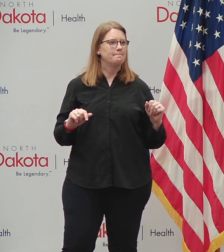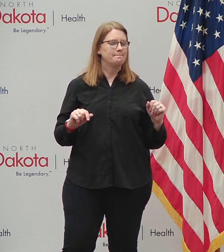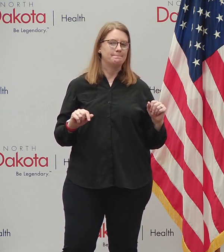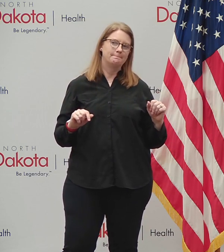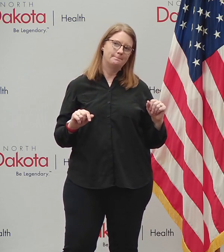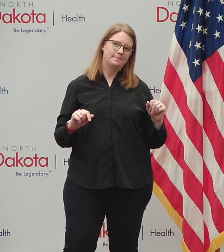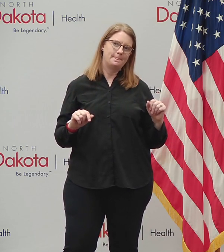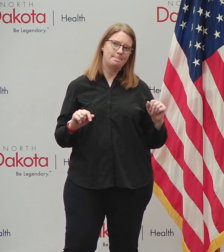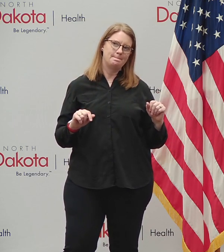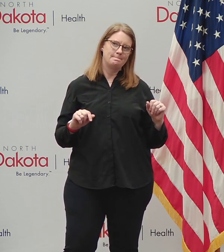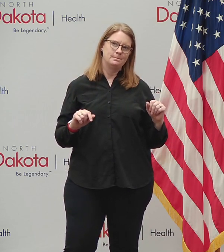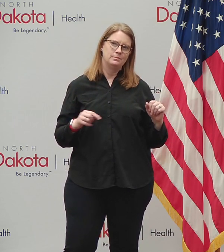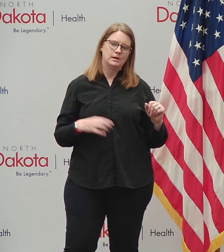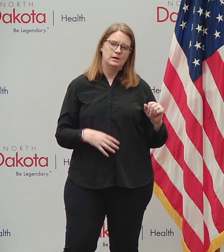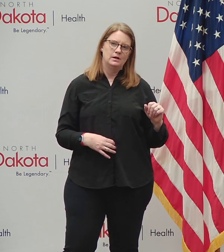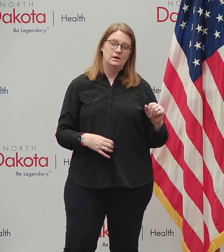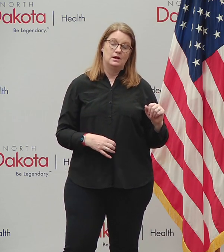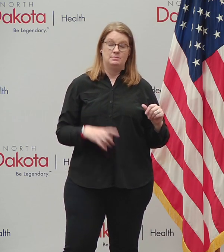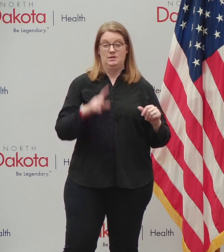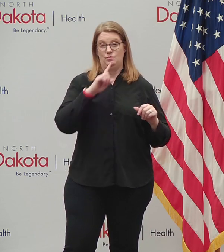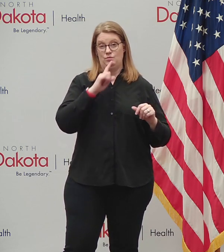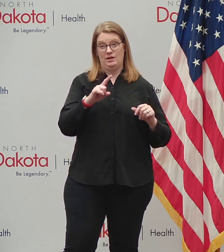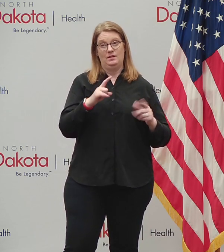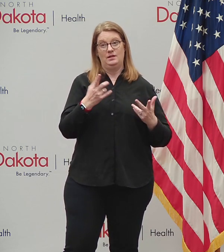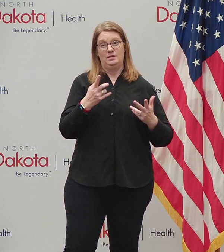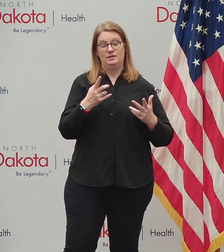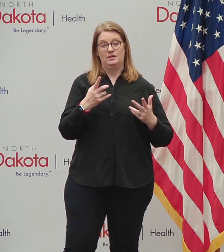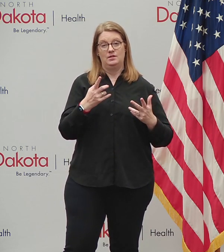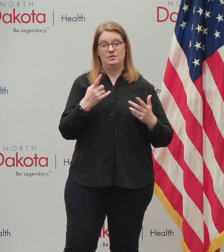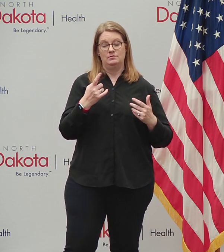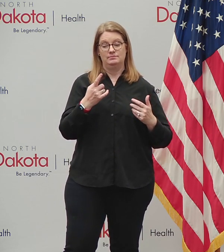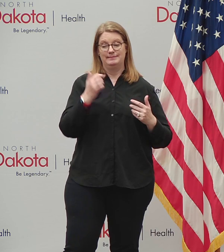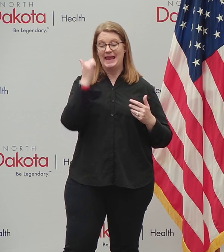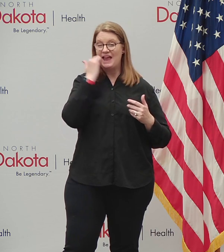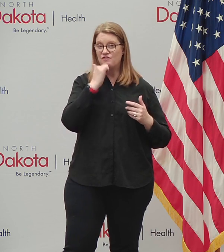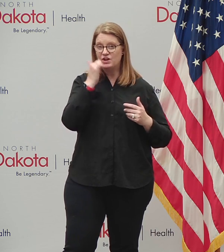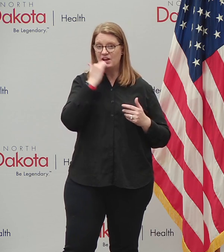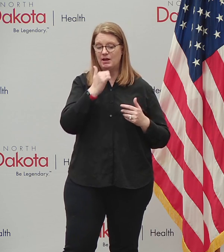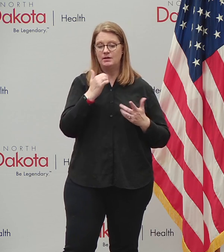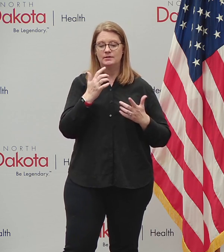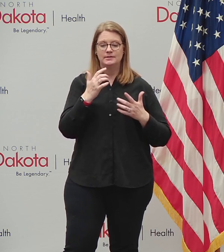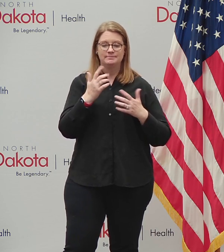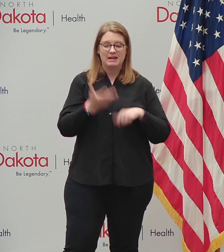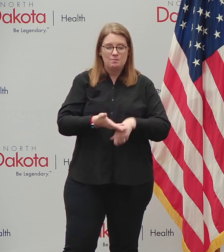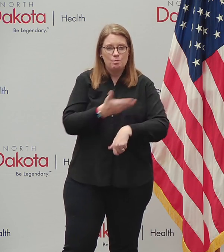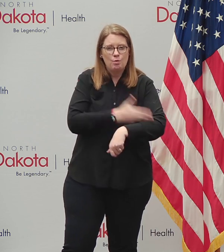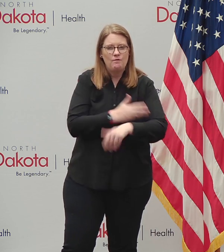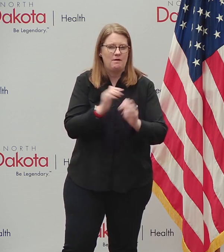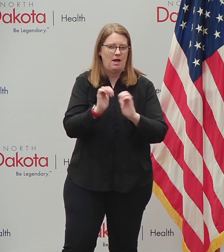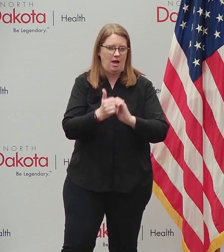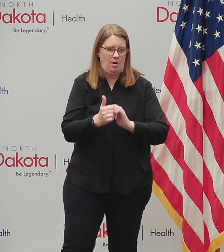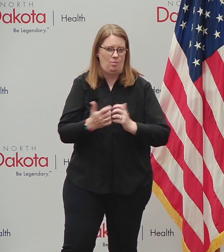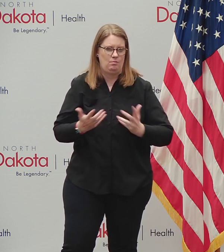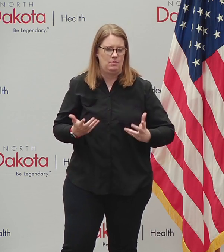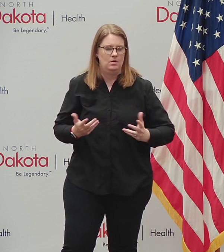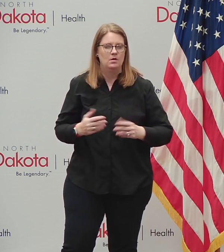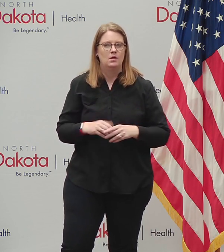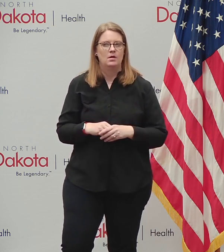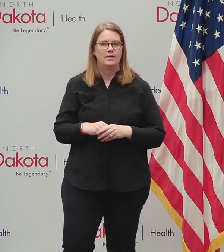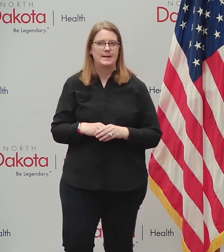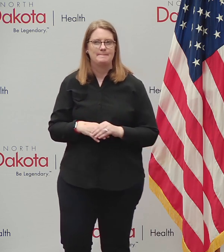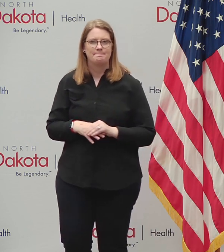Well, I think we're always asking ourselves, what can we do better? I mean, we ask ourselves that every day and we also, uh,